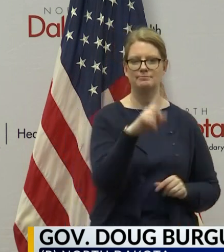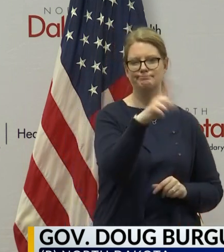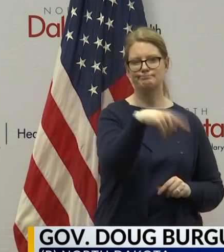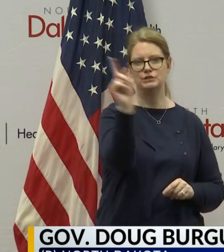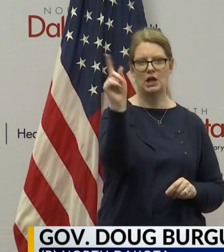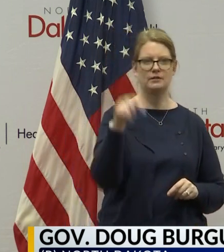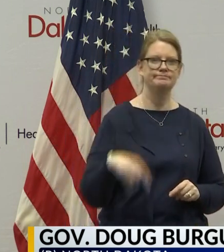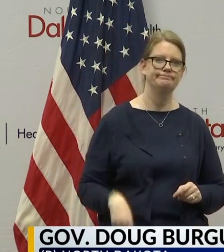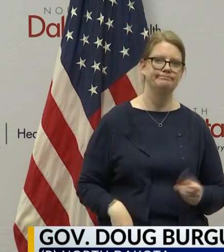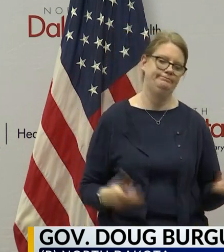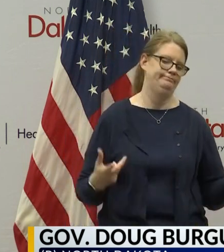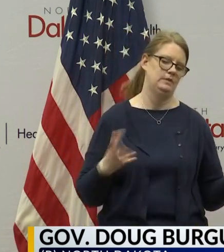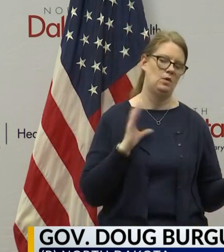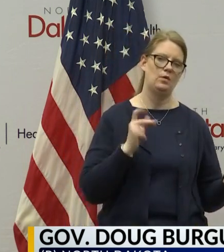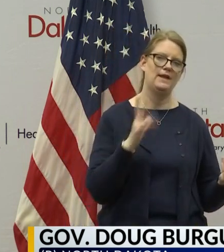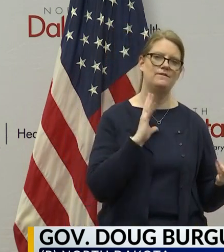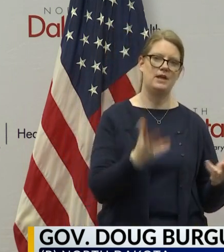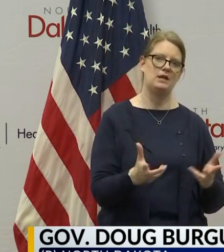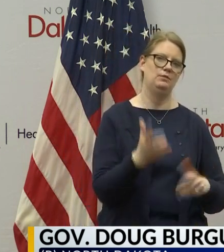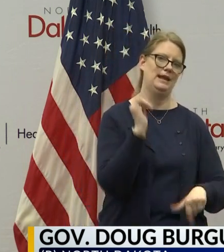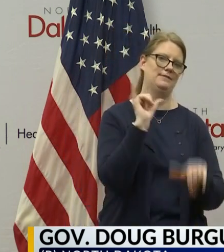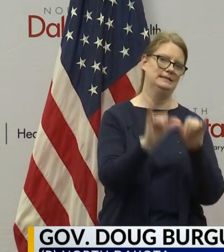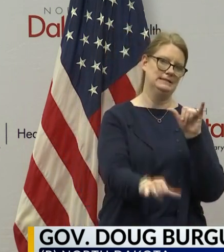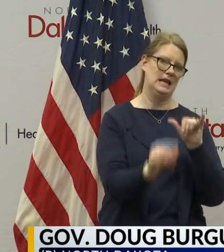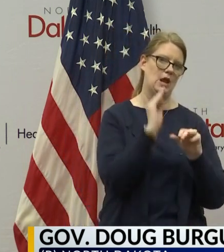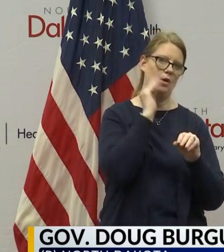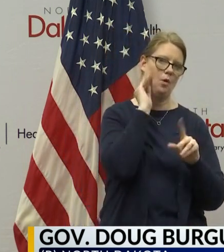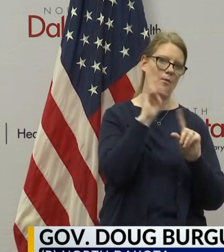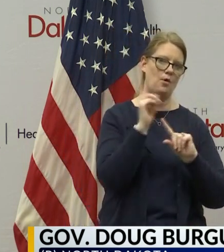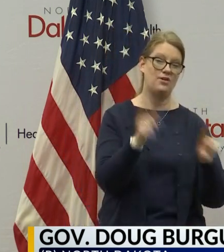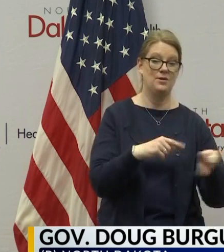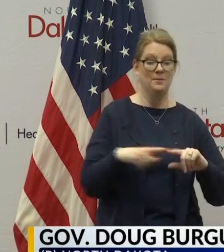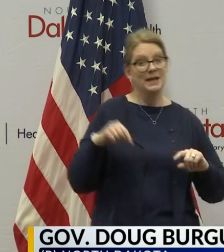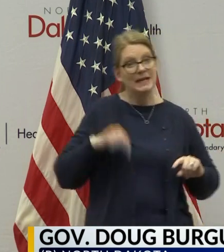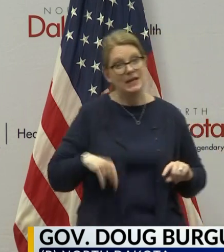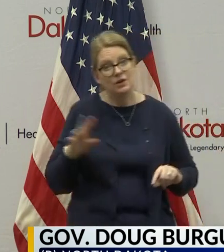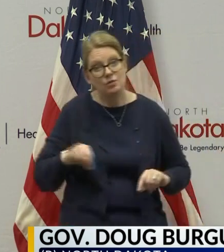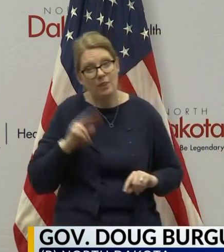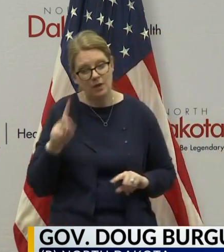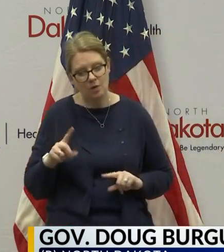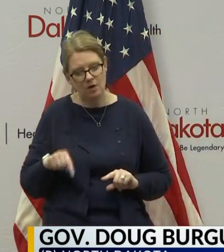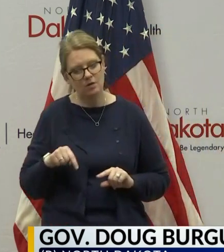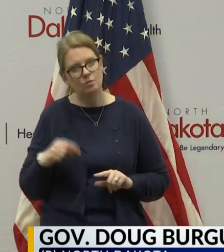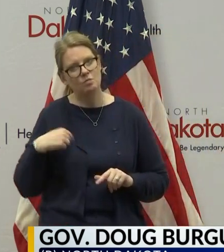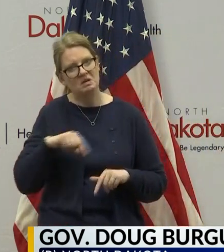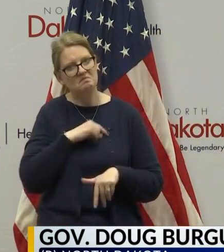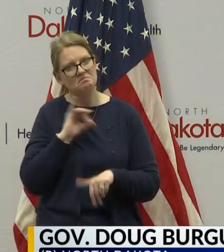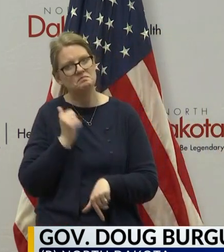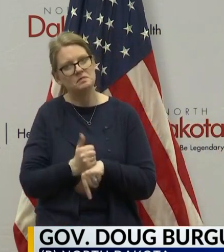And we're actually interested in doing things that actually work as opposed to just checking the boxes.